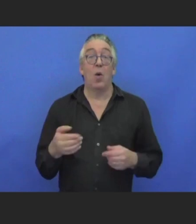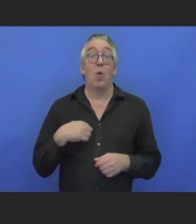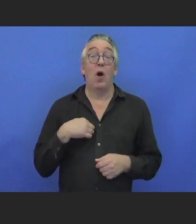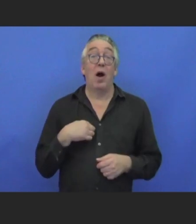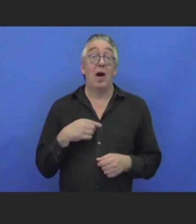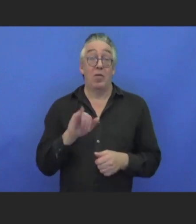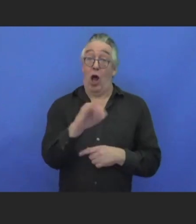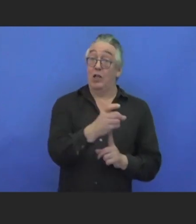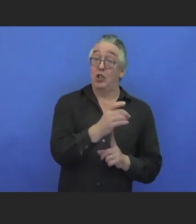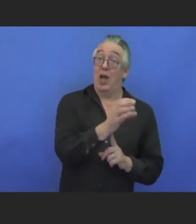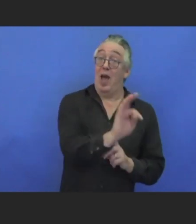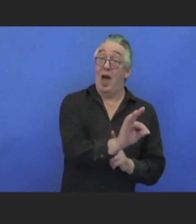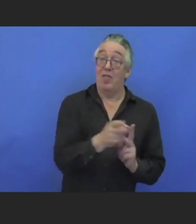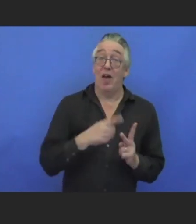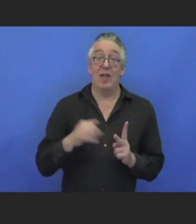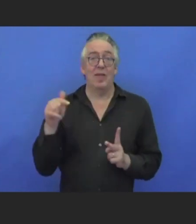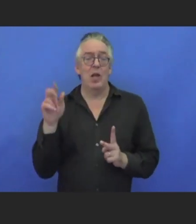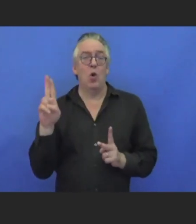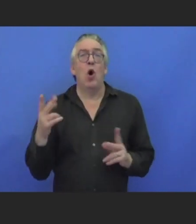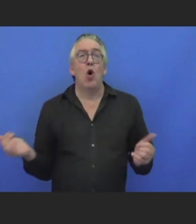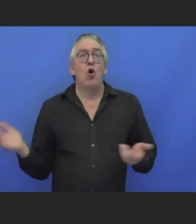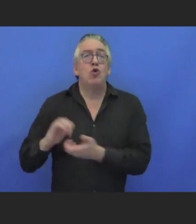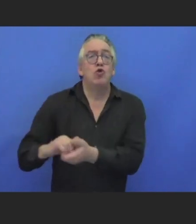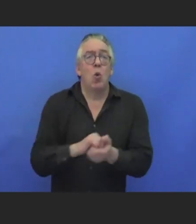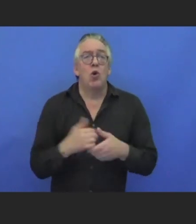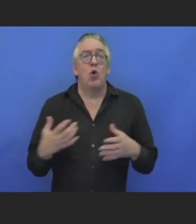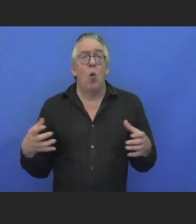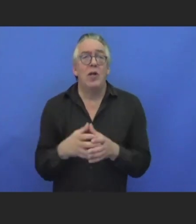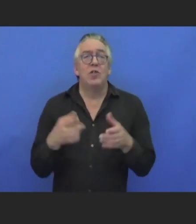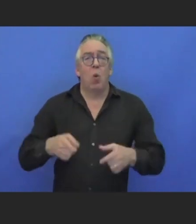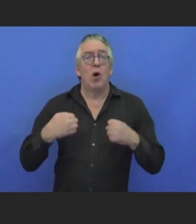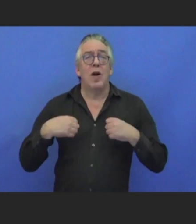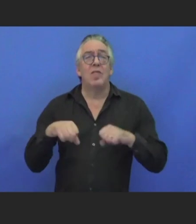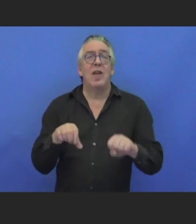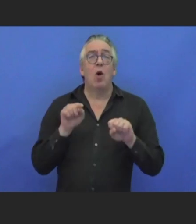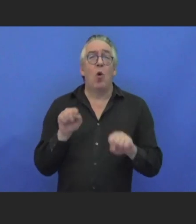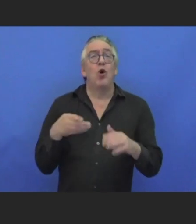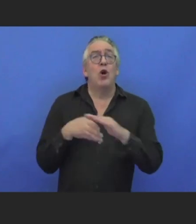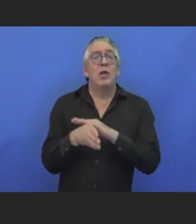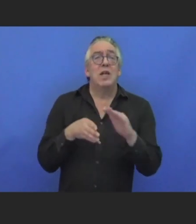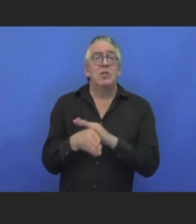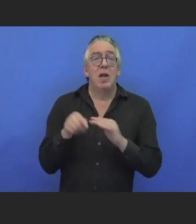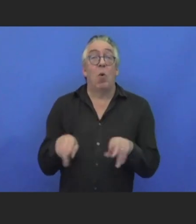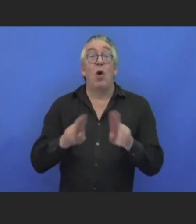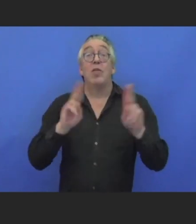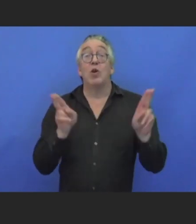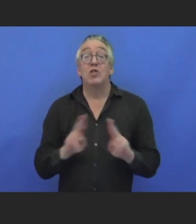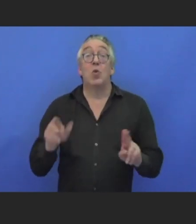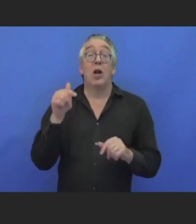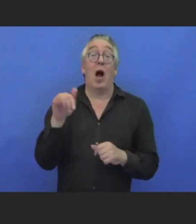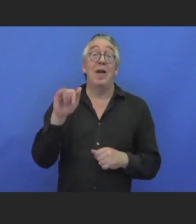stands for Joint Coalition Activity on Accessibility and Human Factors at International Telecommunication Union.